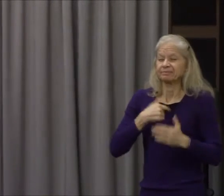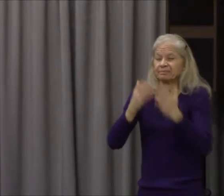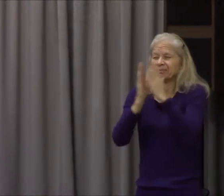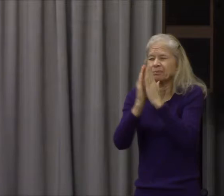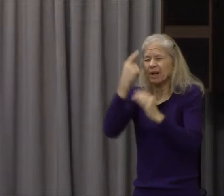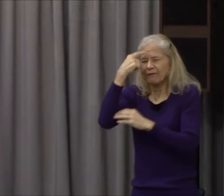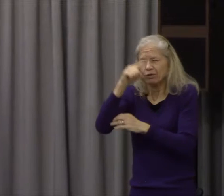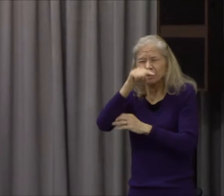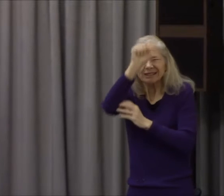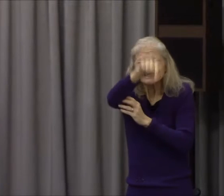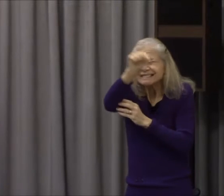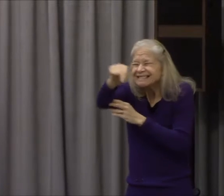one individually,